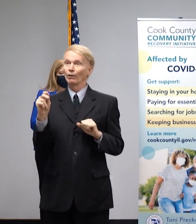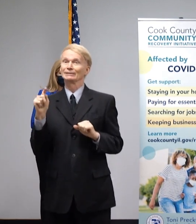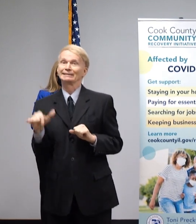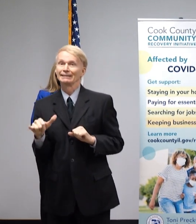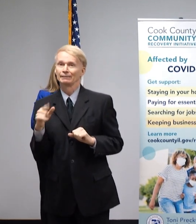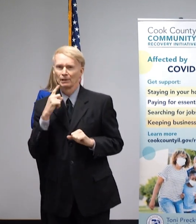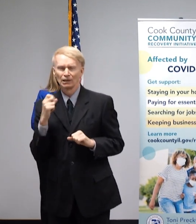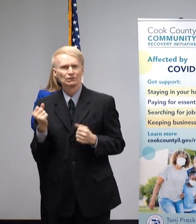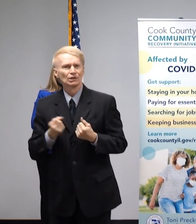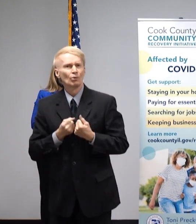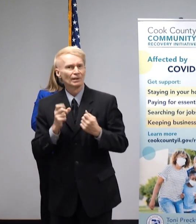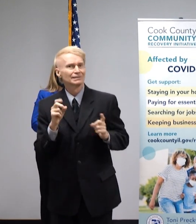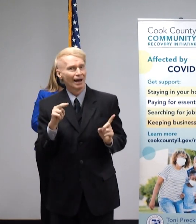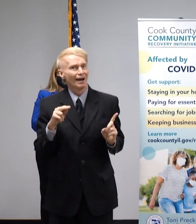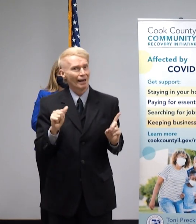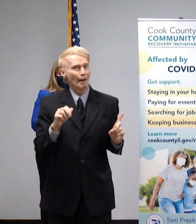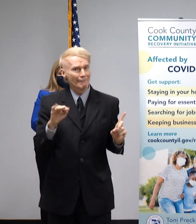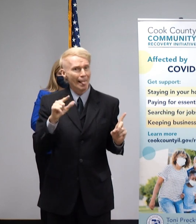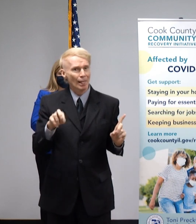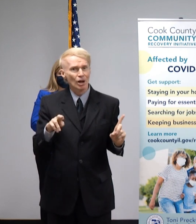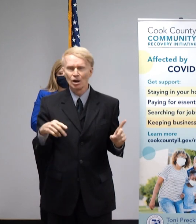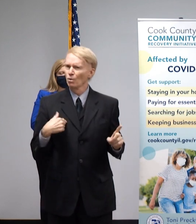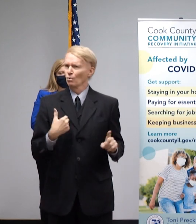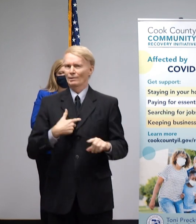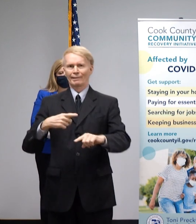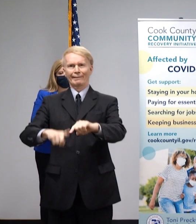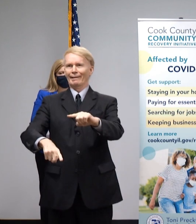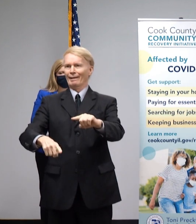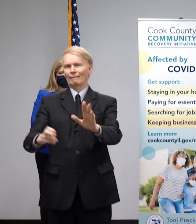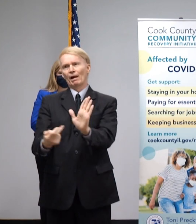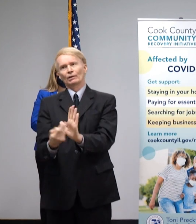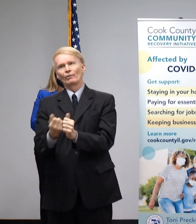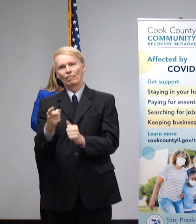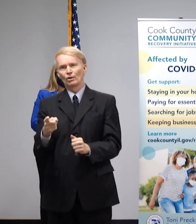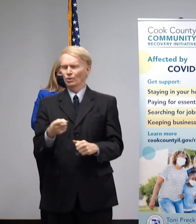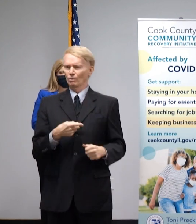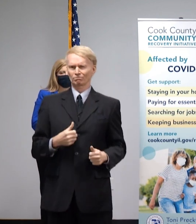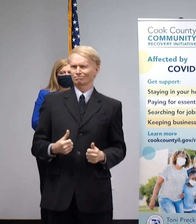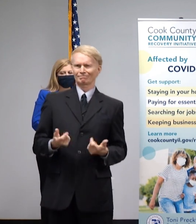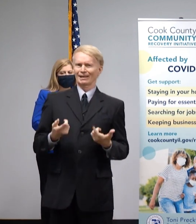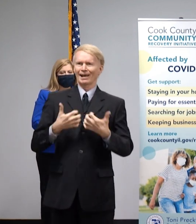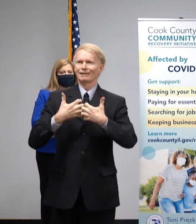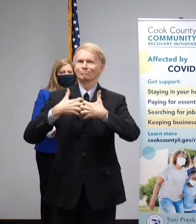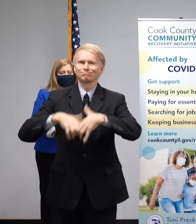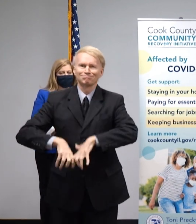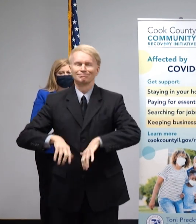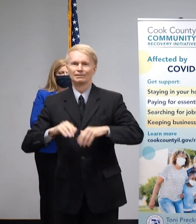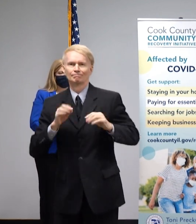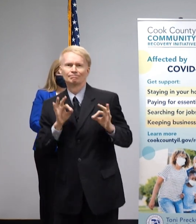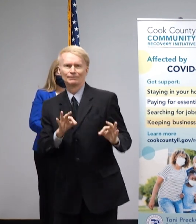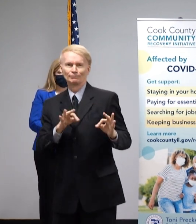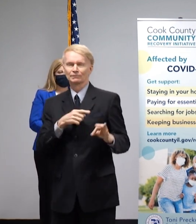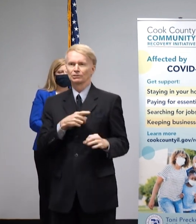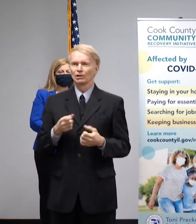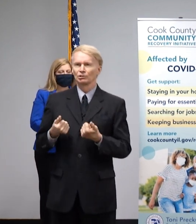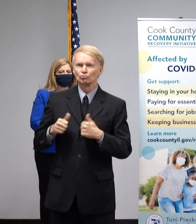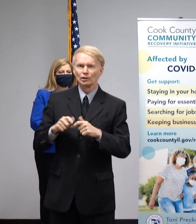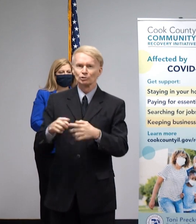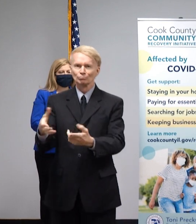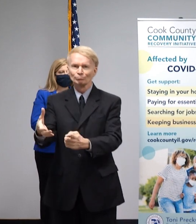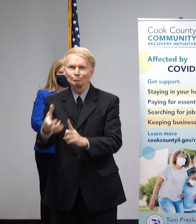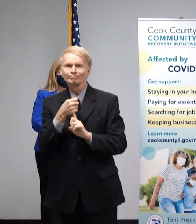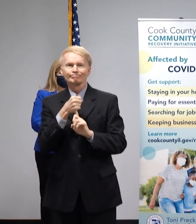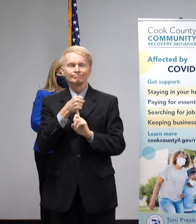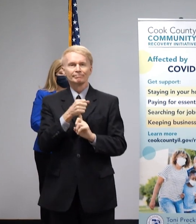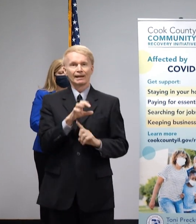leadership, to be quite honest, this probably wouldn't be happening and especially at the speed at which it happened. She pressed philanthropy and